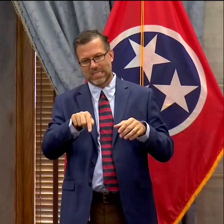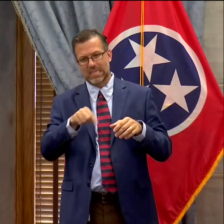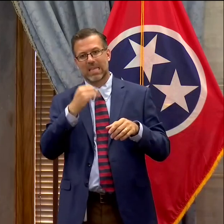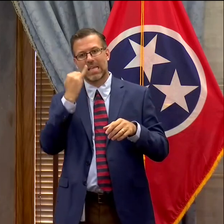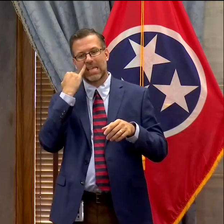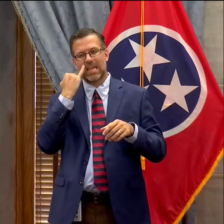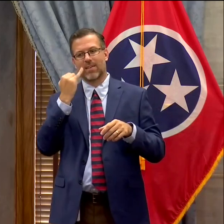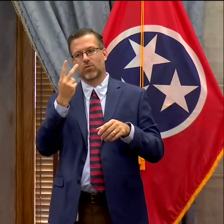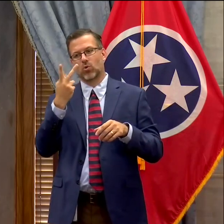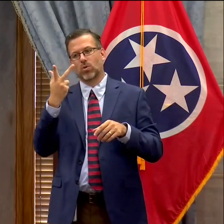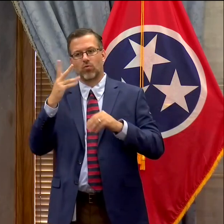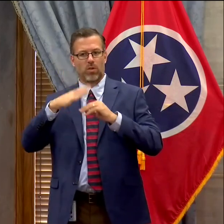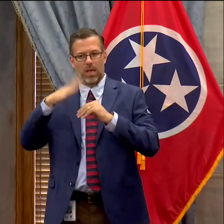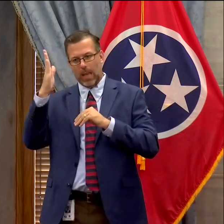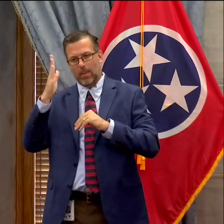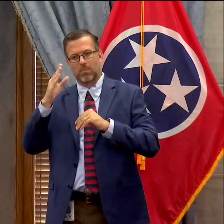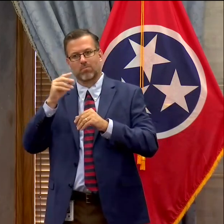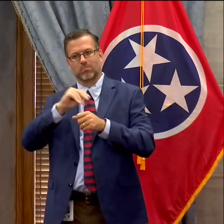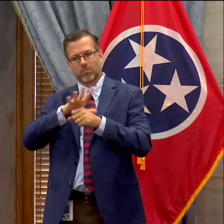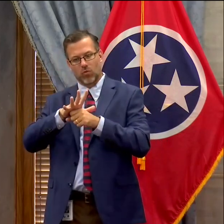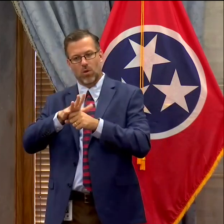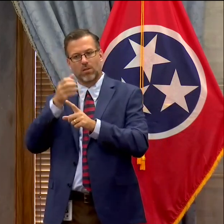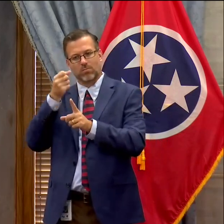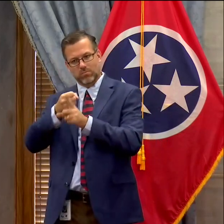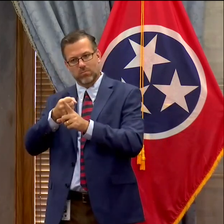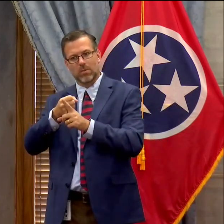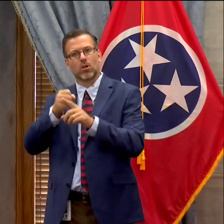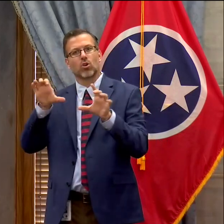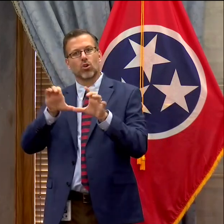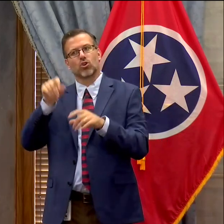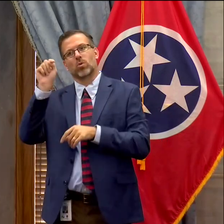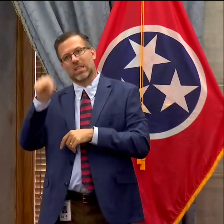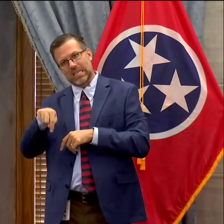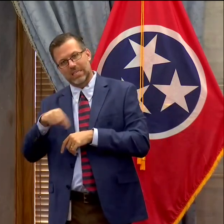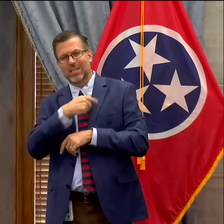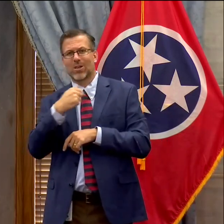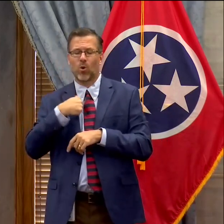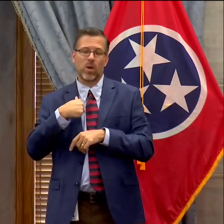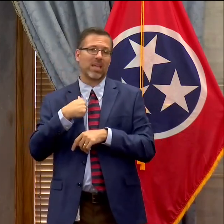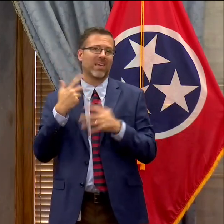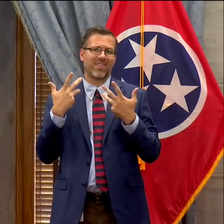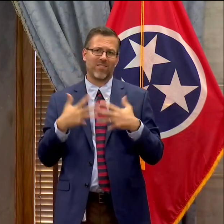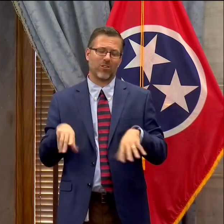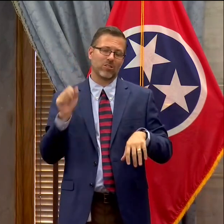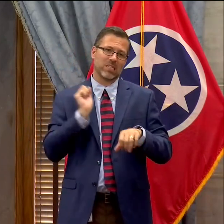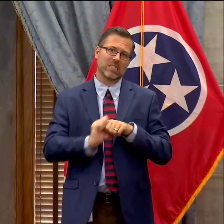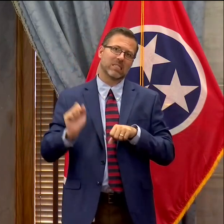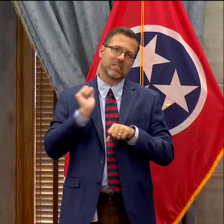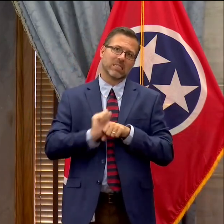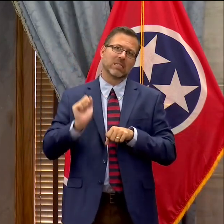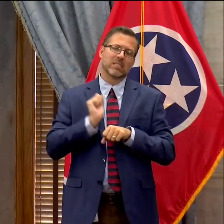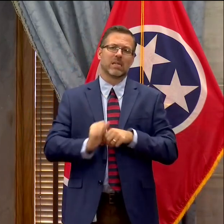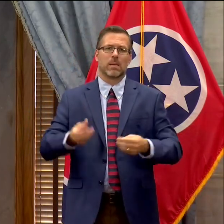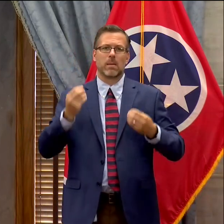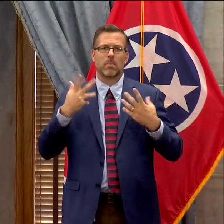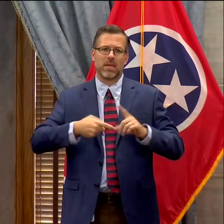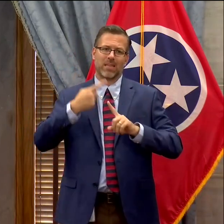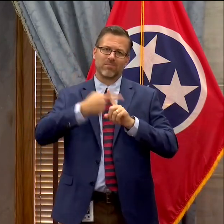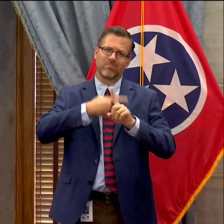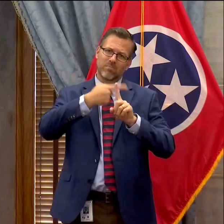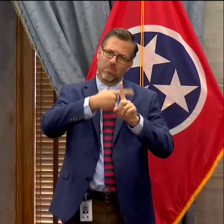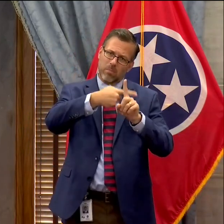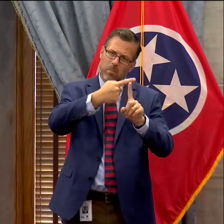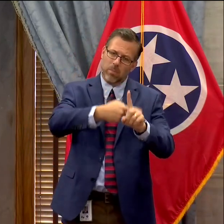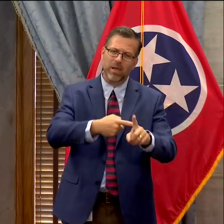of counties that allow for different responses in schools. We've worked for months knowing this was coming and knowing that what's best for our